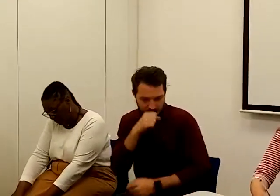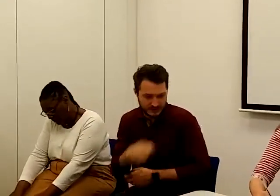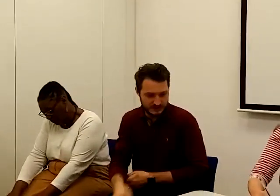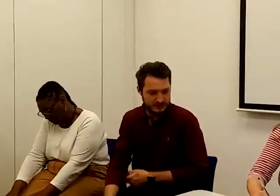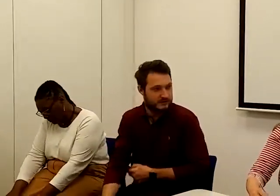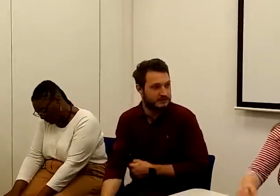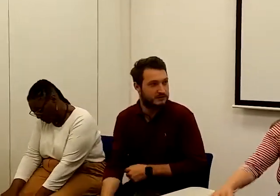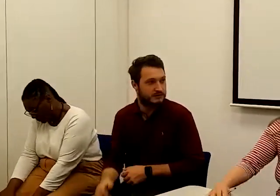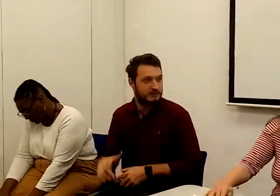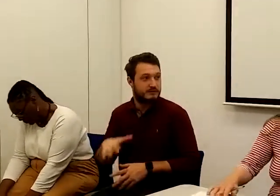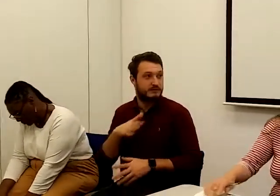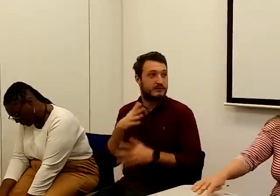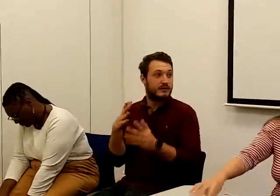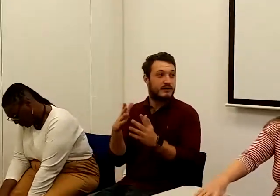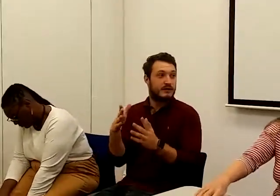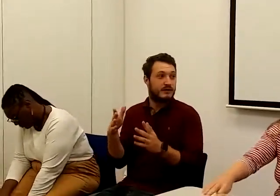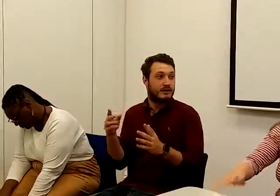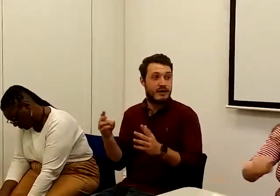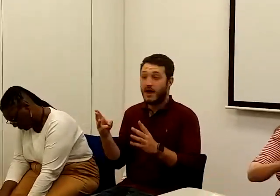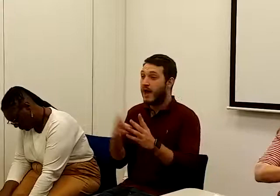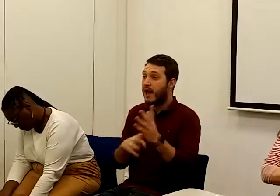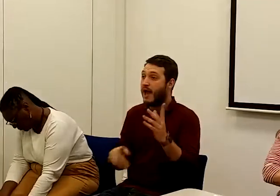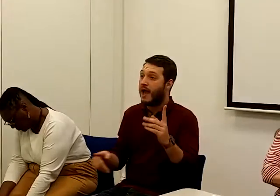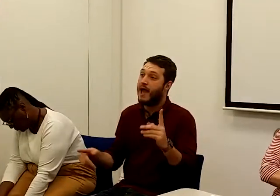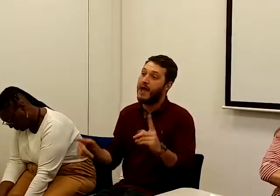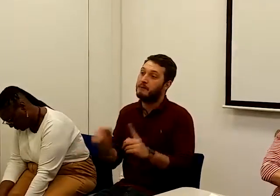How about the MPs have welfare cards? Hmm.